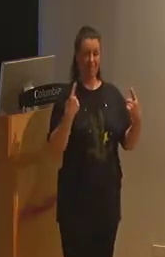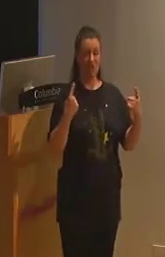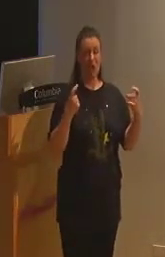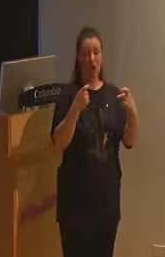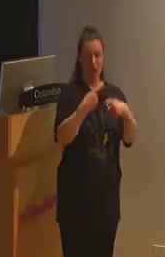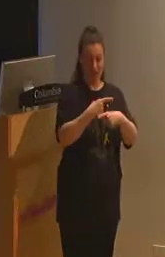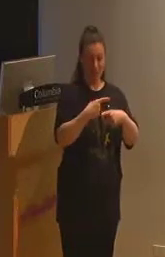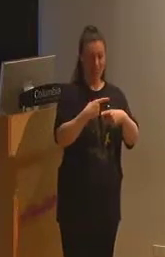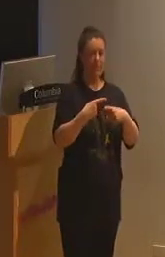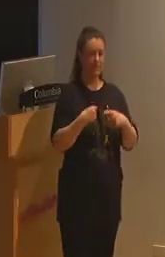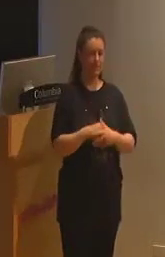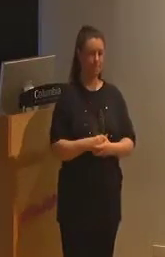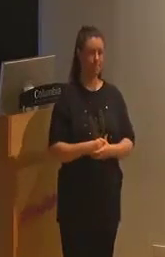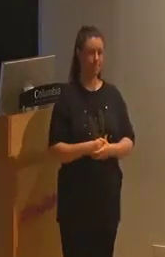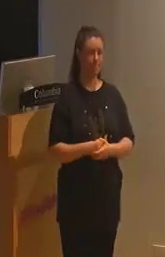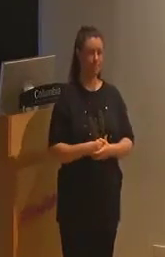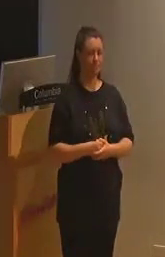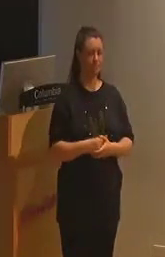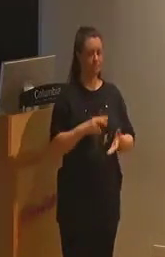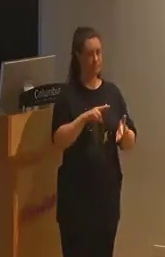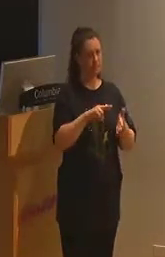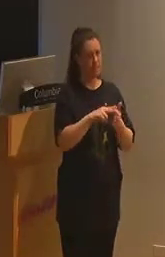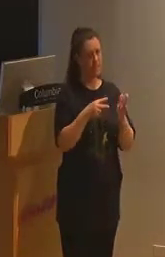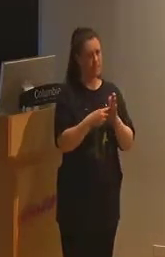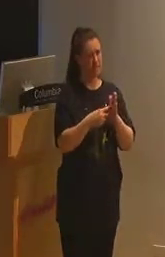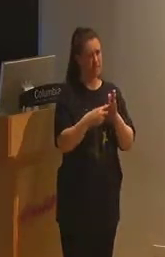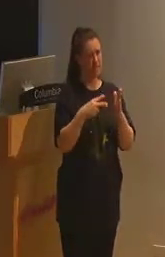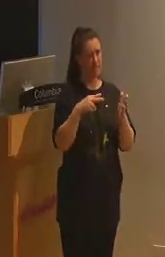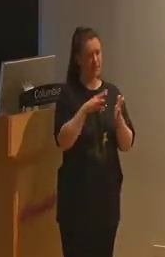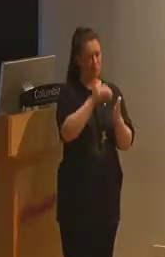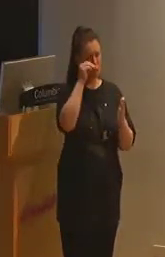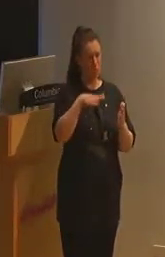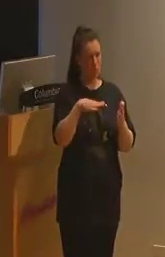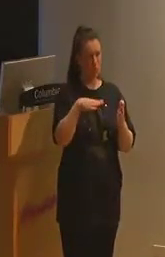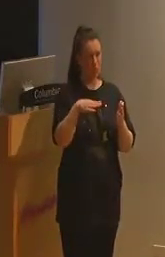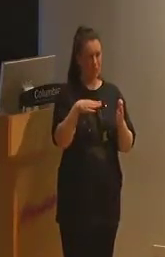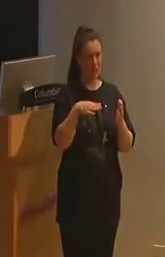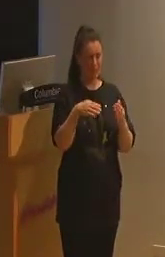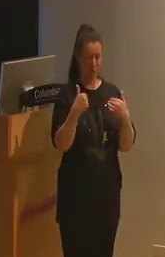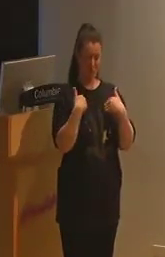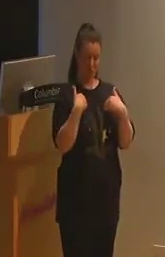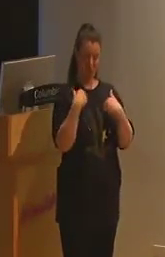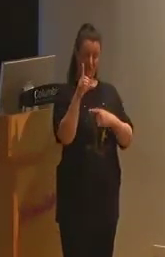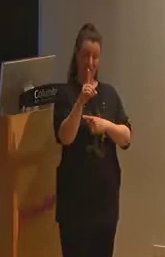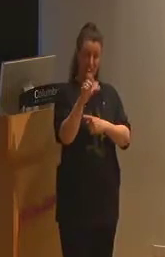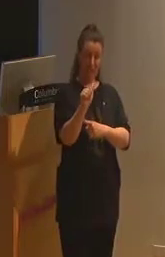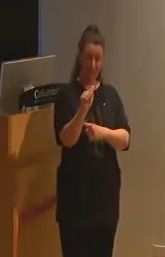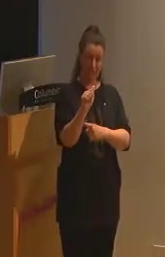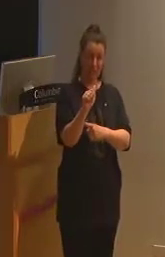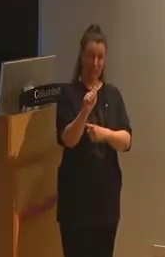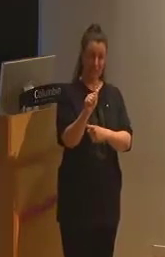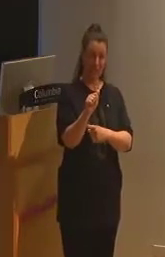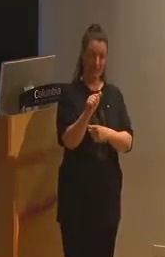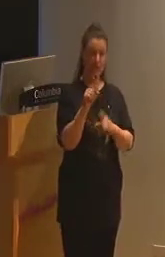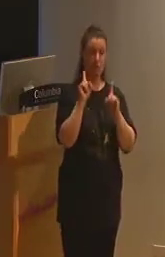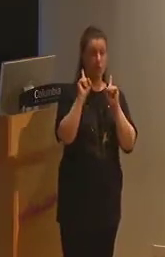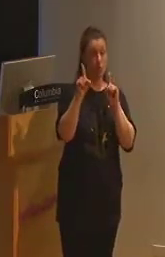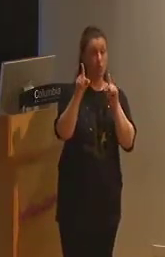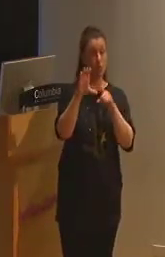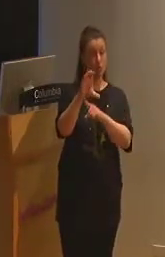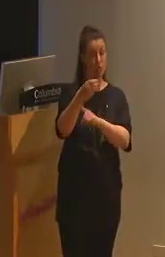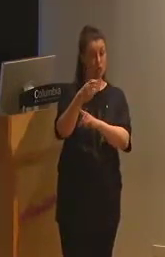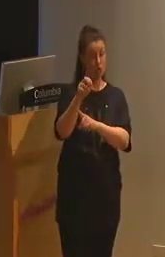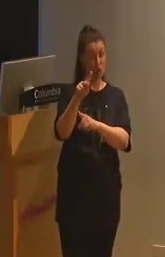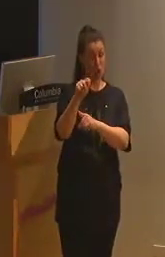This has led to exclusionary practices of students with disabilities, particularly by charter schools, because they are required to maintain a certain